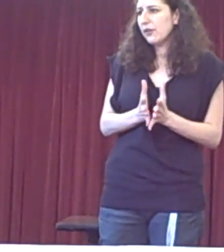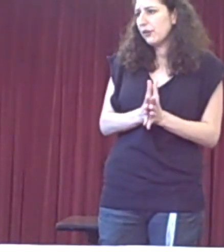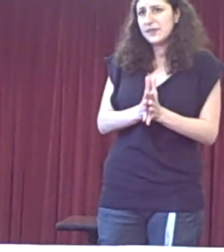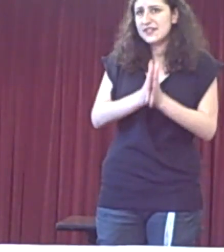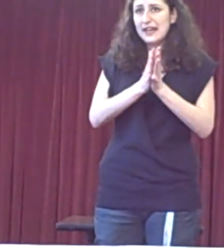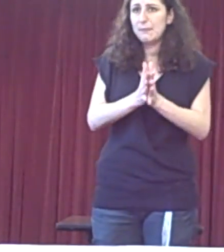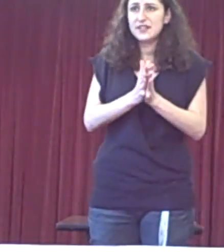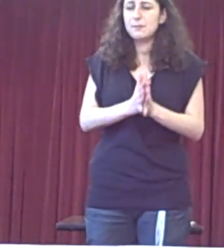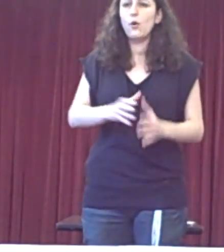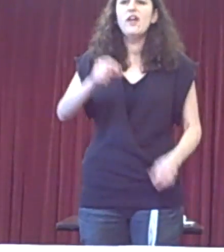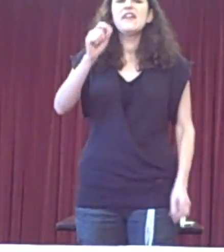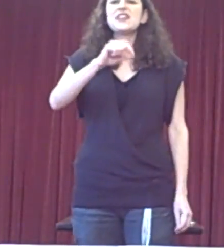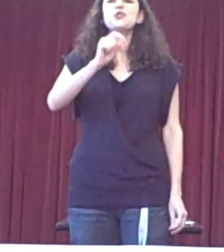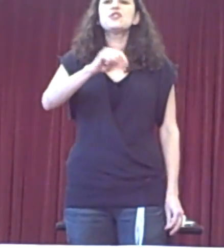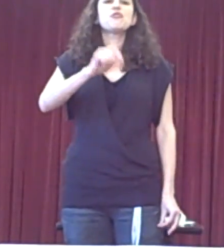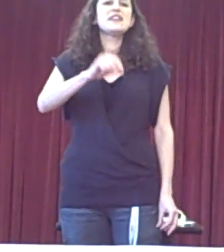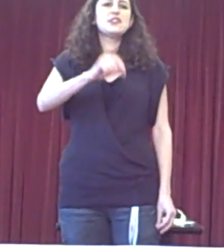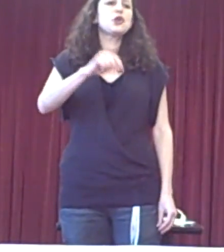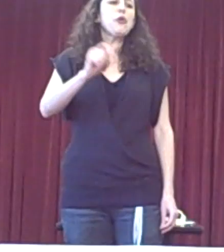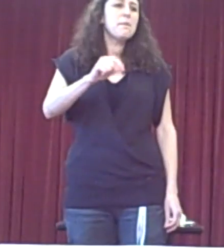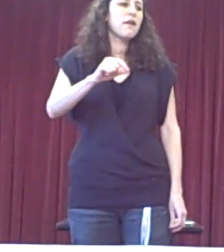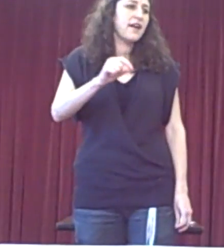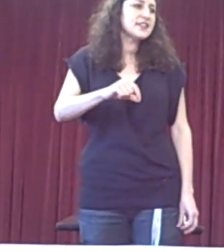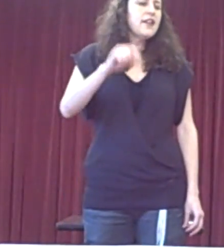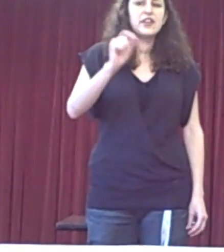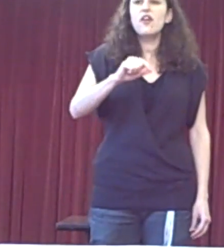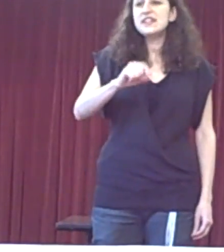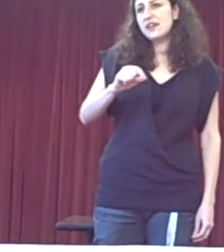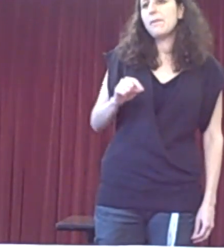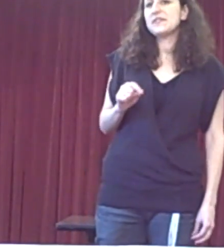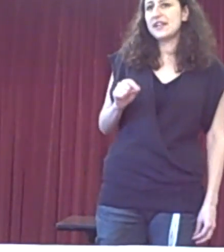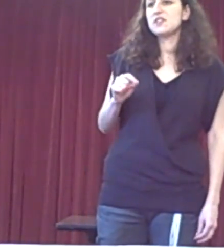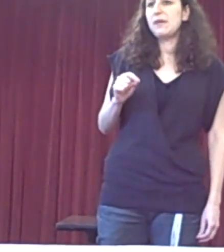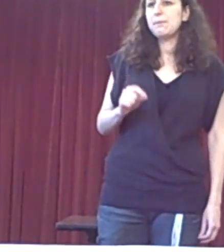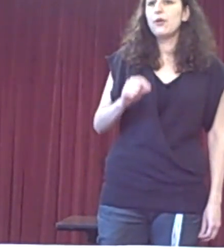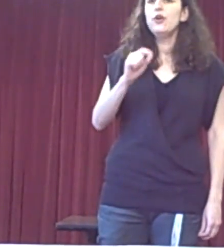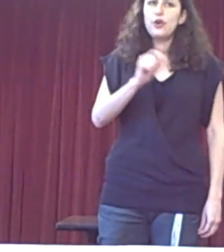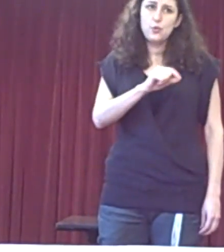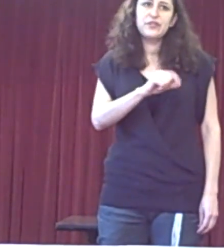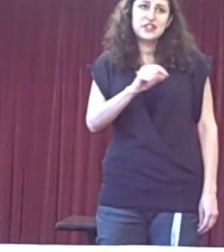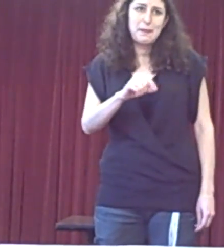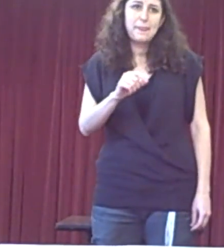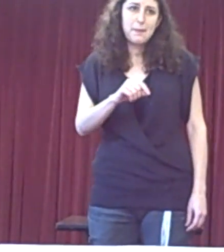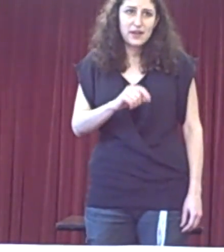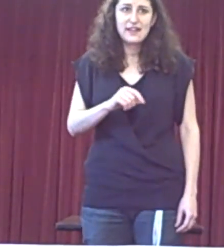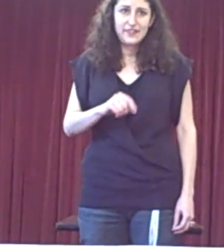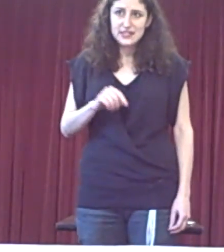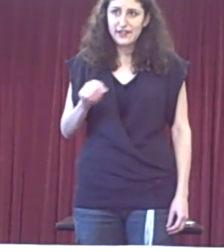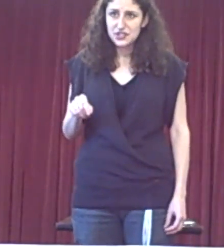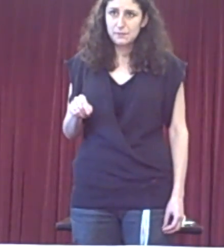Anonymous and Gambling Support. That's not a reason to criminalize the 99% of people who want to spend their money in this fashion.